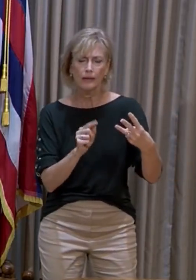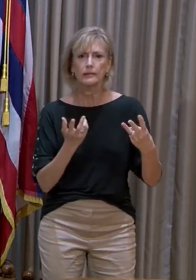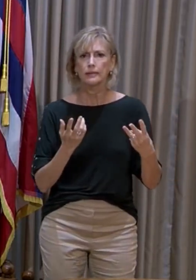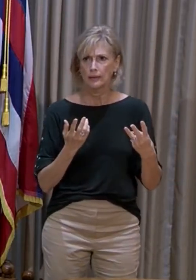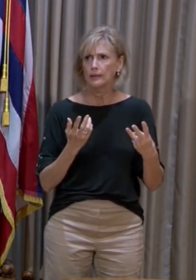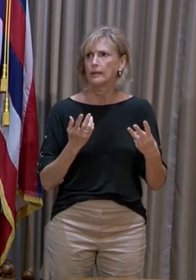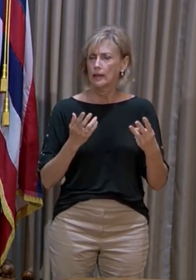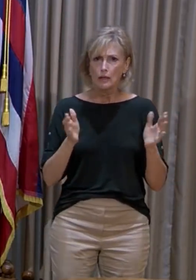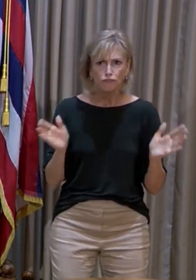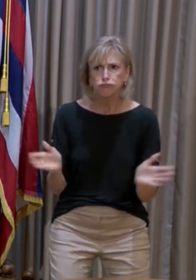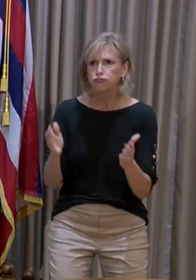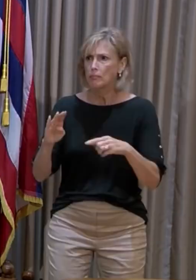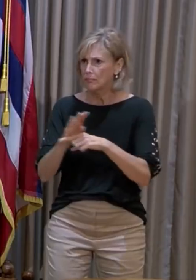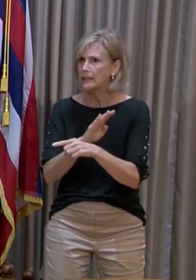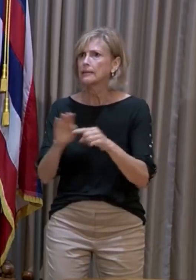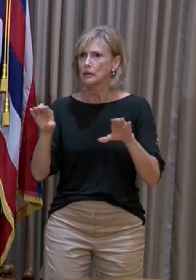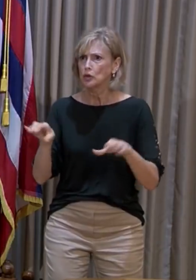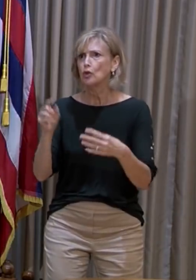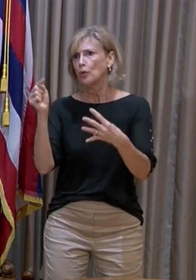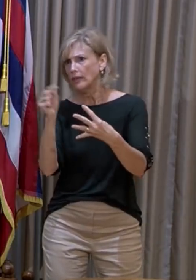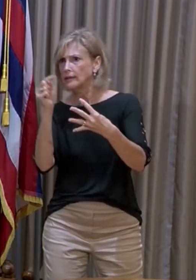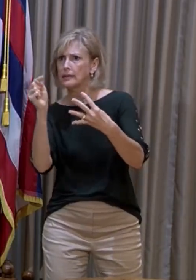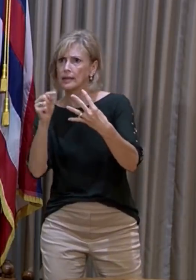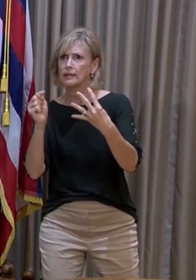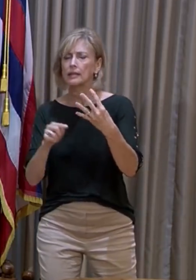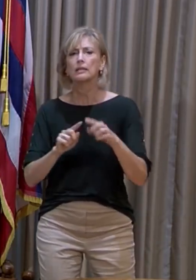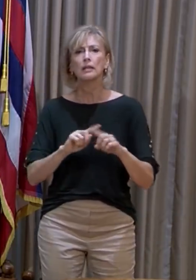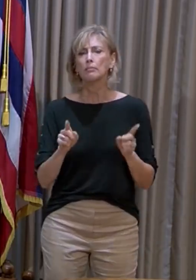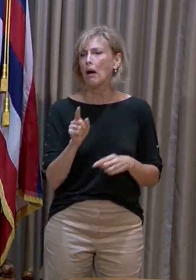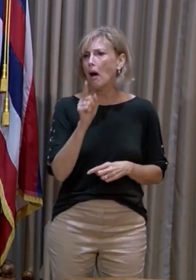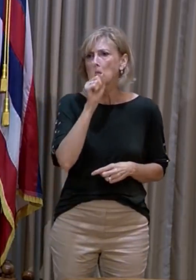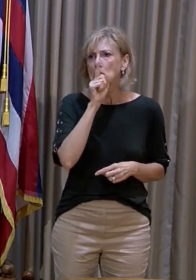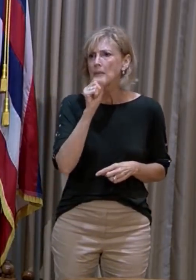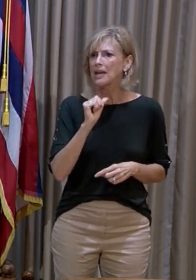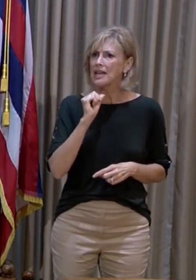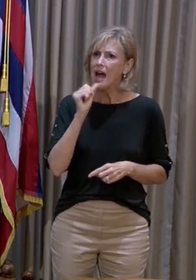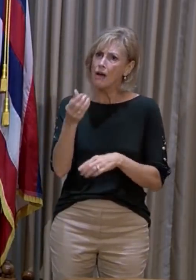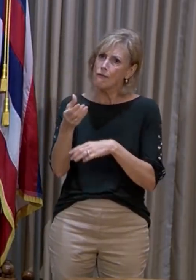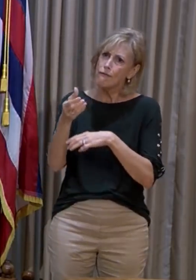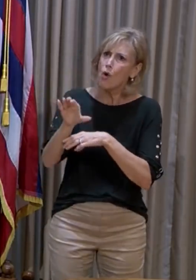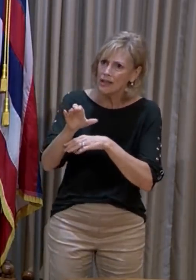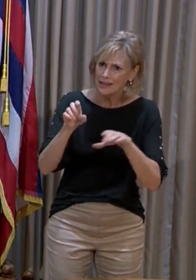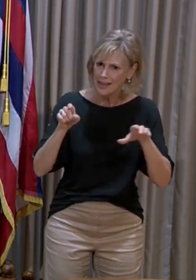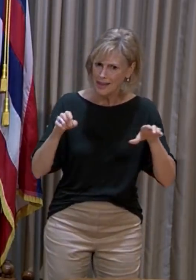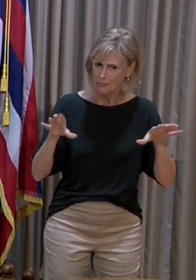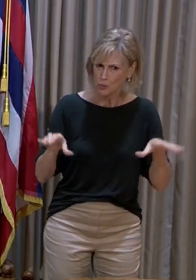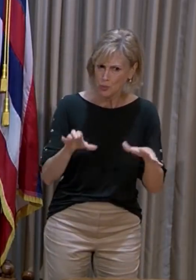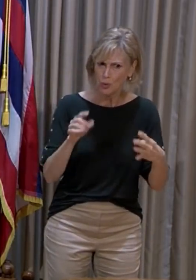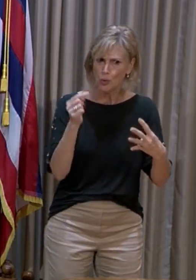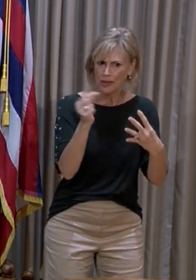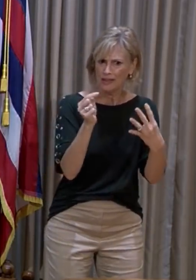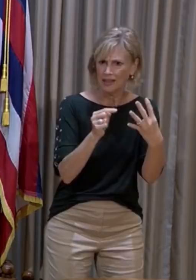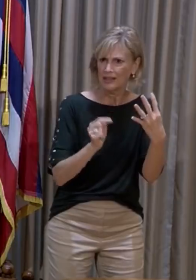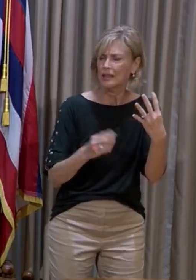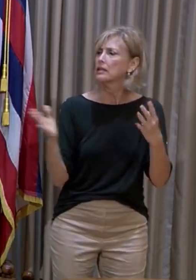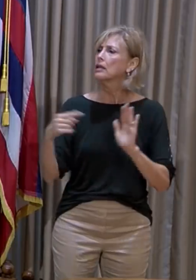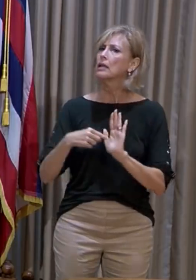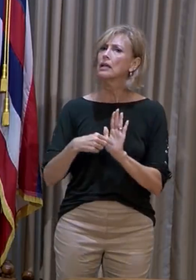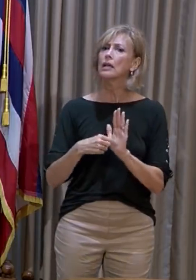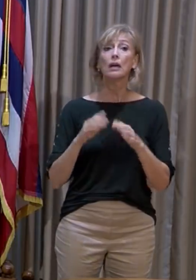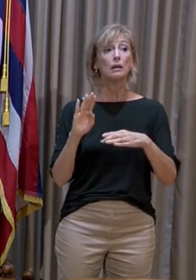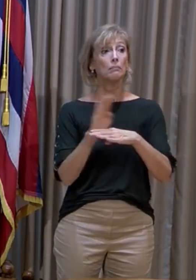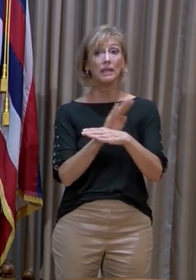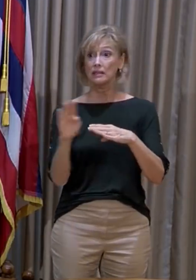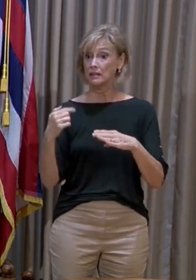to encourage businesses to do this or that, but you're not making them do this or that. You know, for example, the